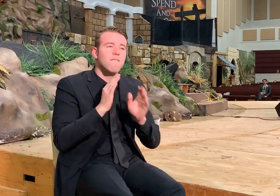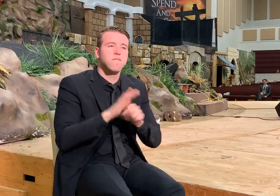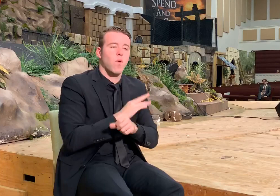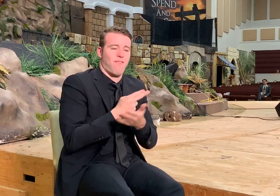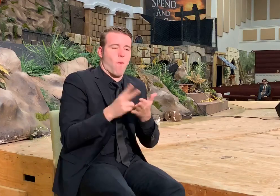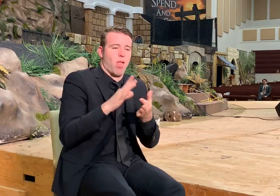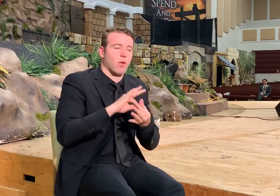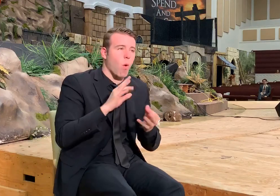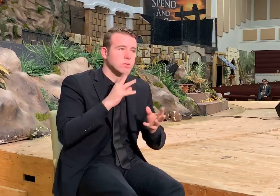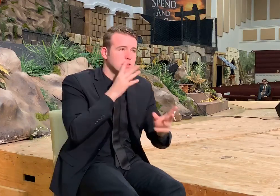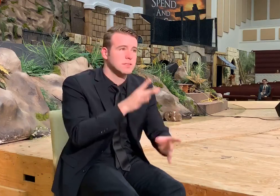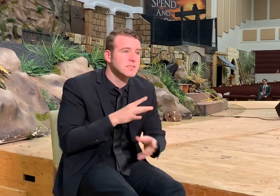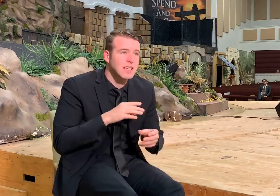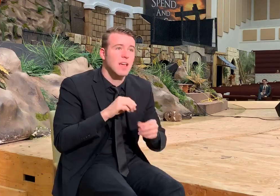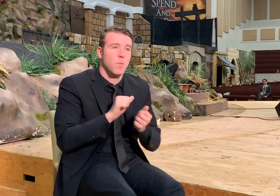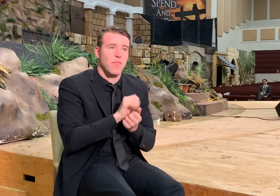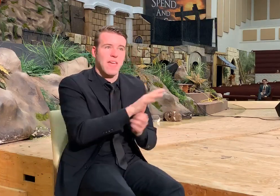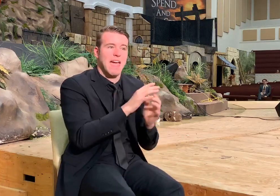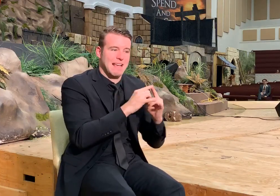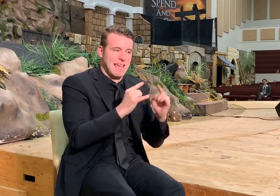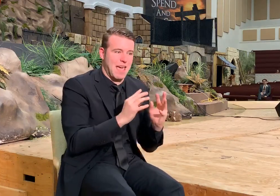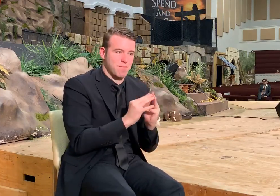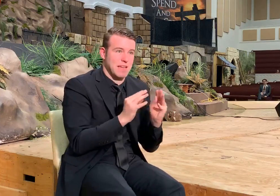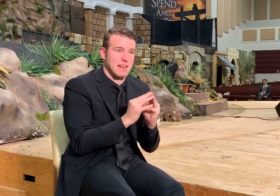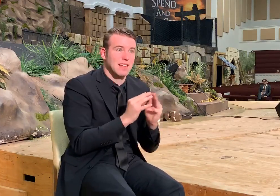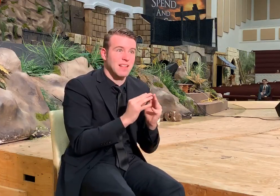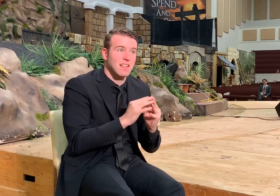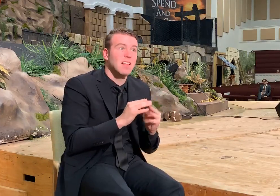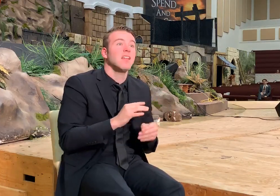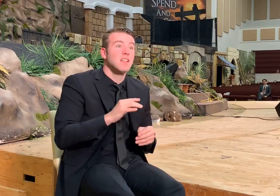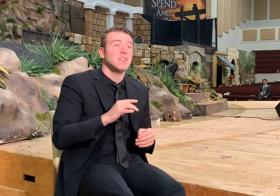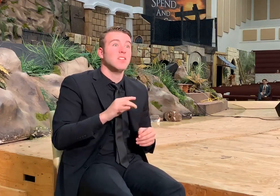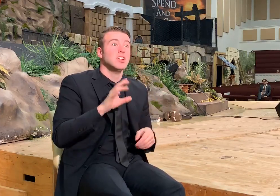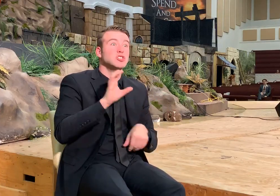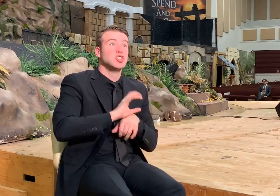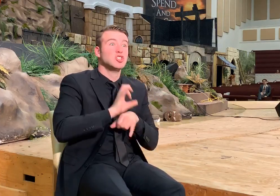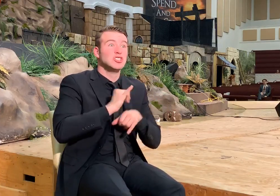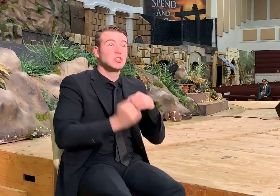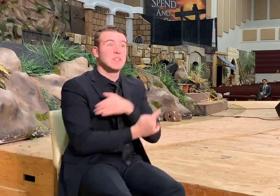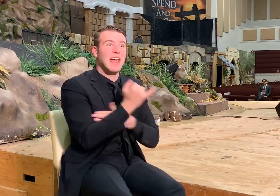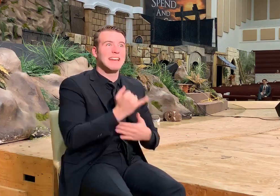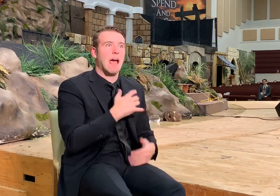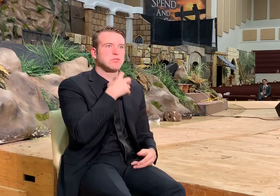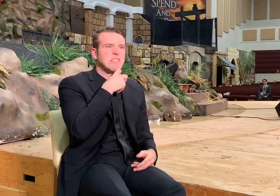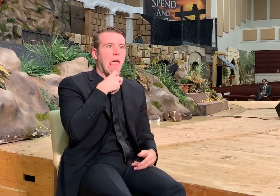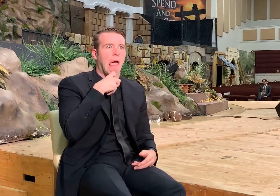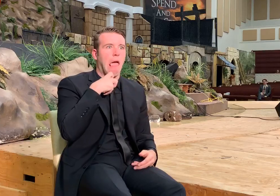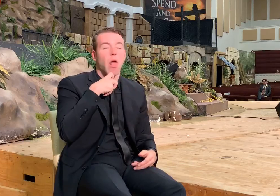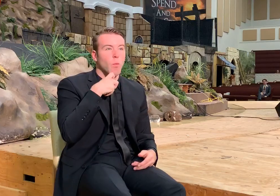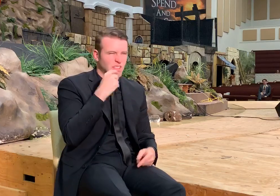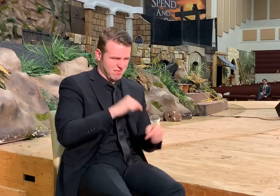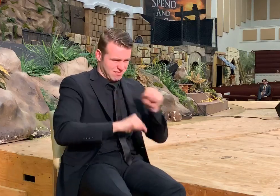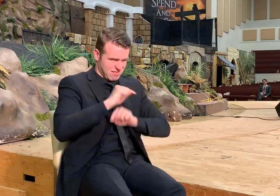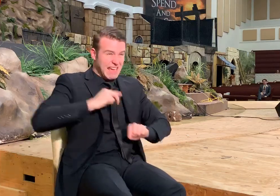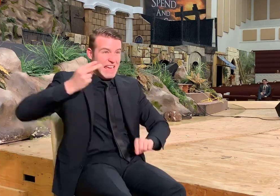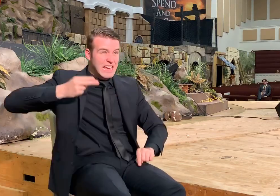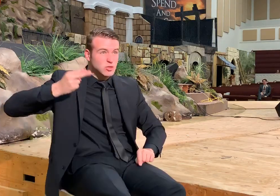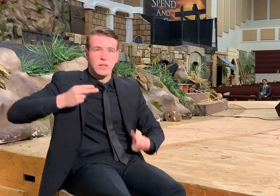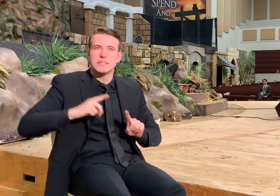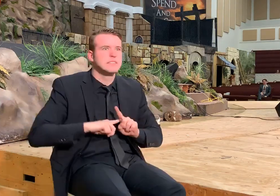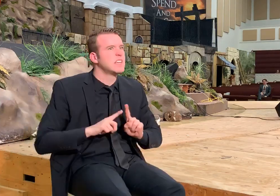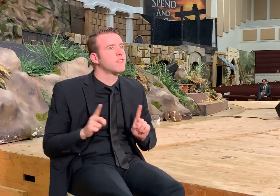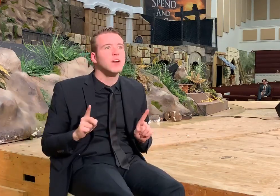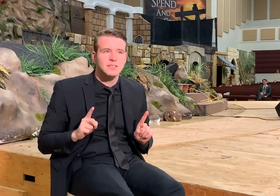Holy Ghost in these Presbyterian camp meetings. That's where all these state churches that you see in America today. This is their background. This is where they came from.